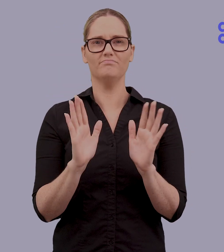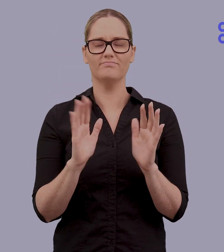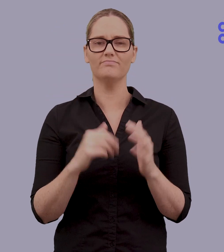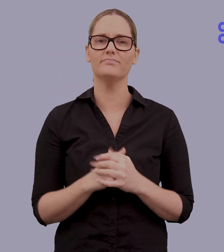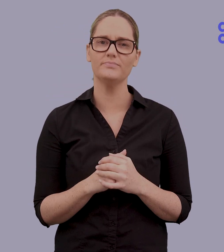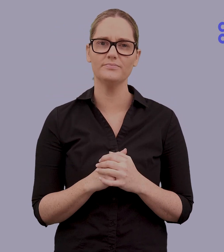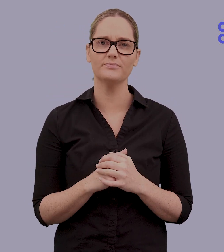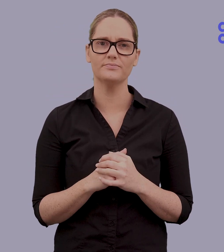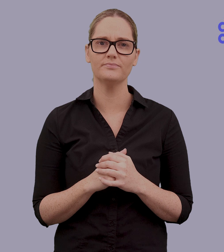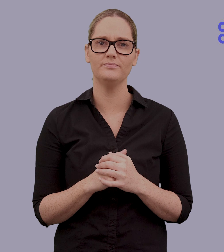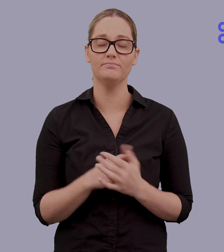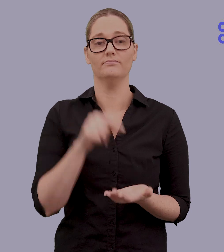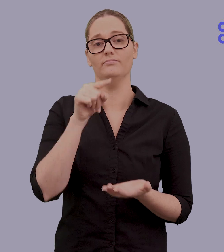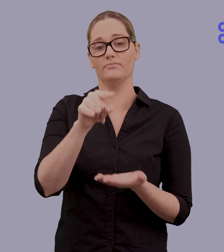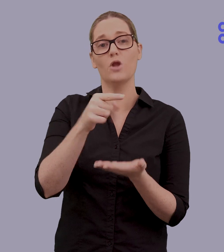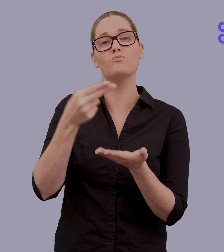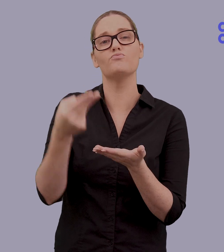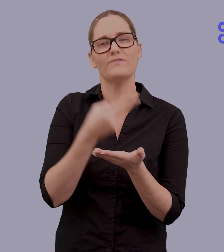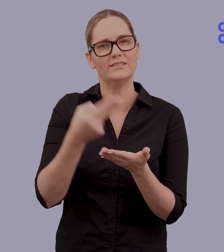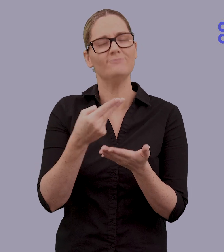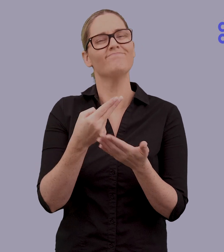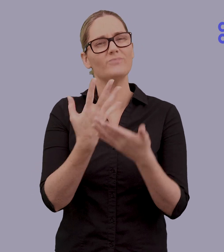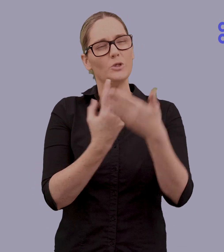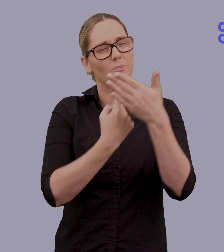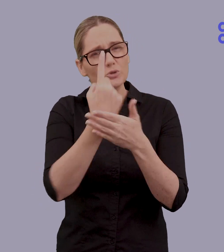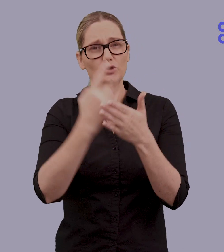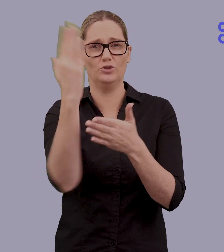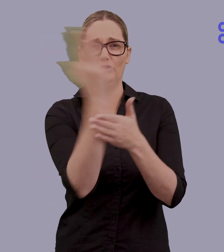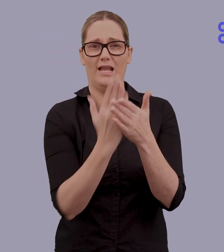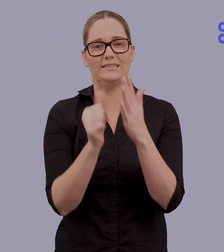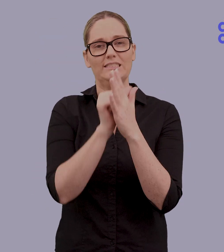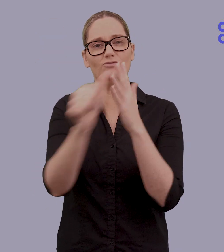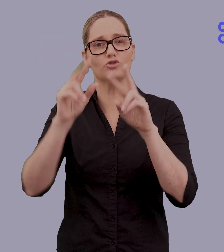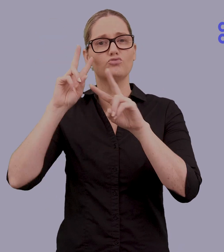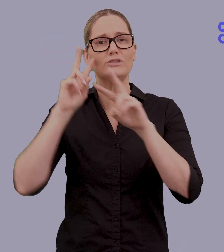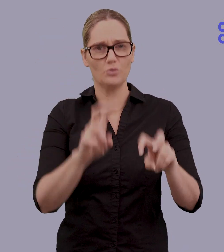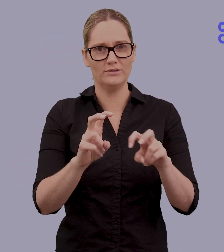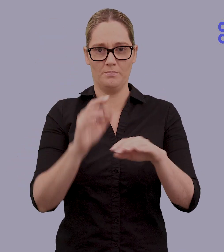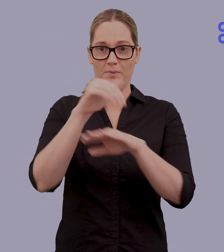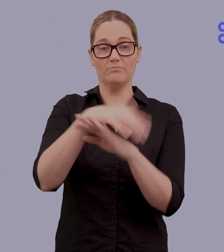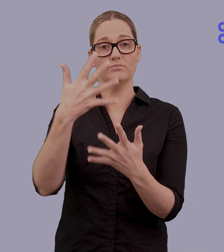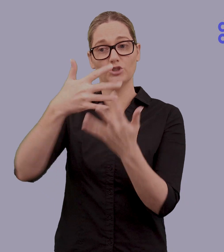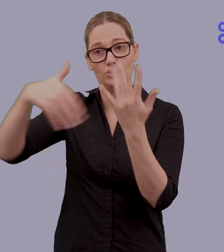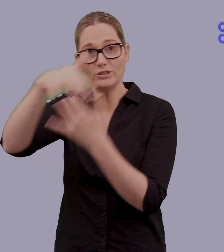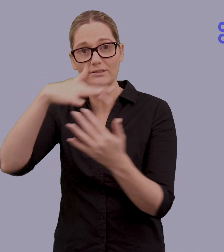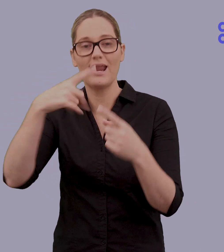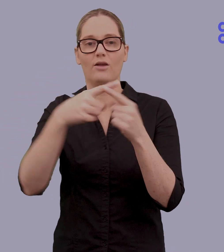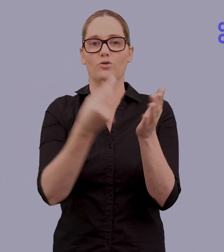The Breakfast is an opportunity to share a series of research papers into the social and economic impact of Australian sign language,